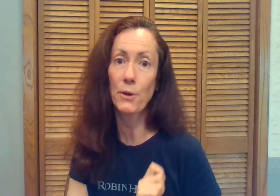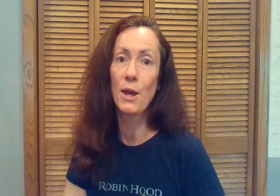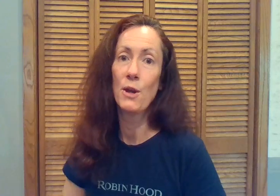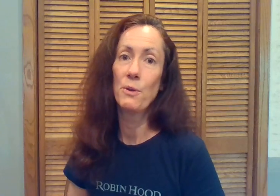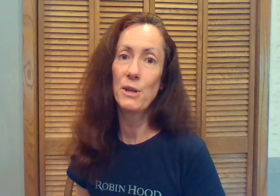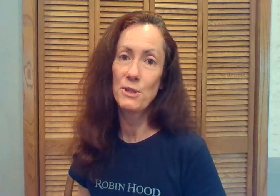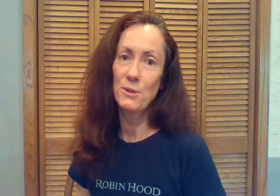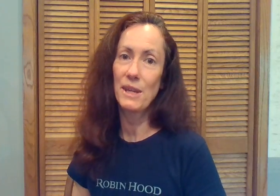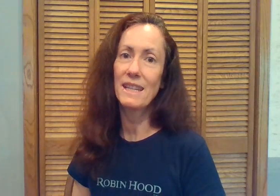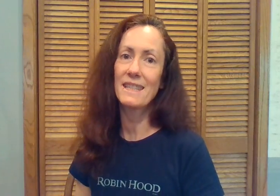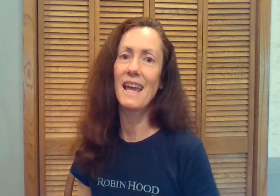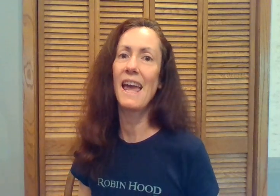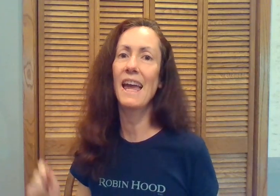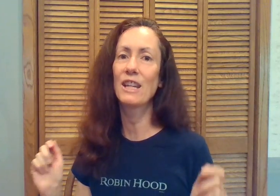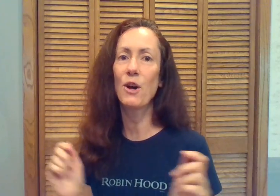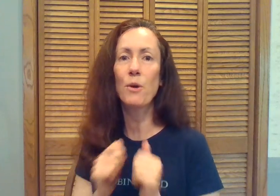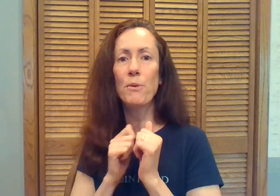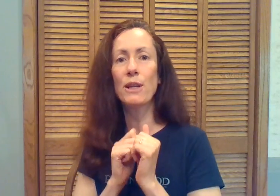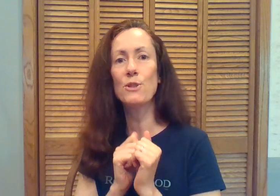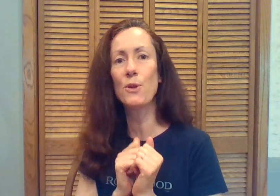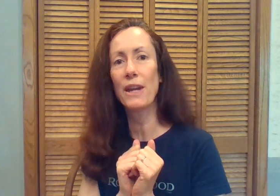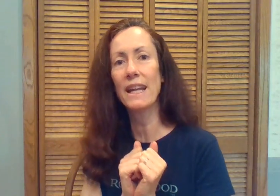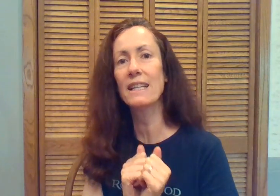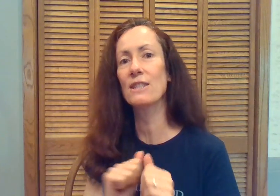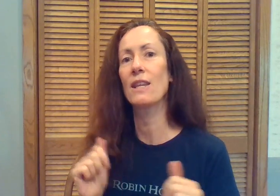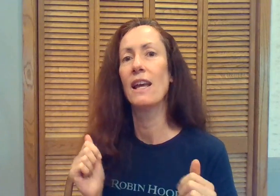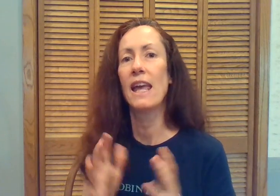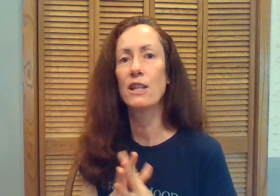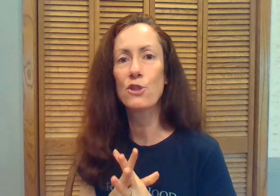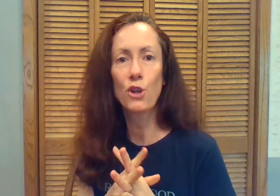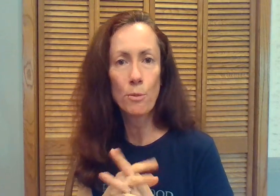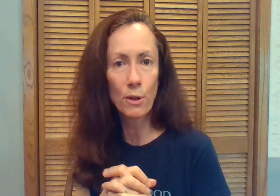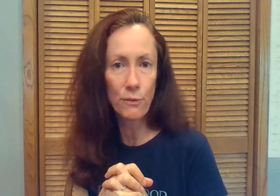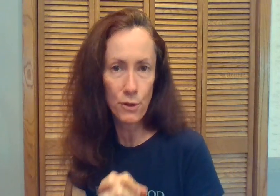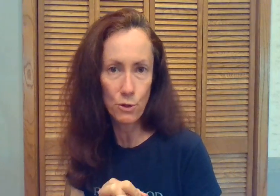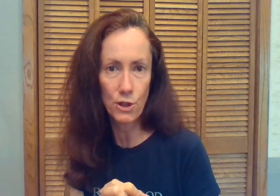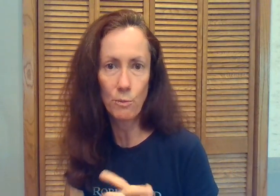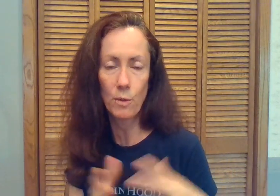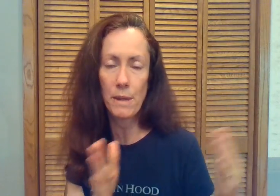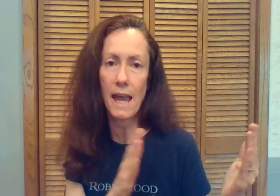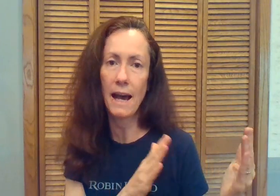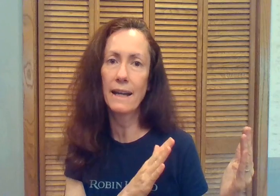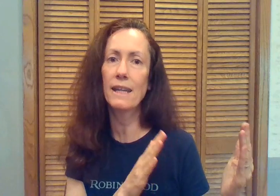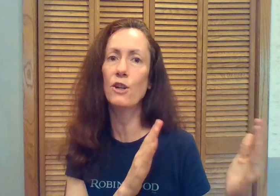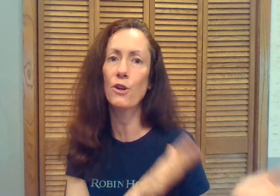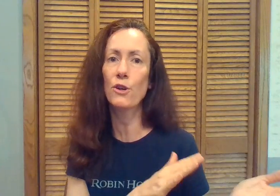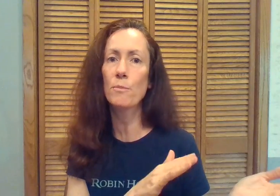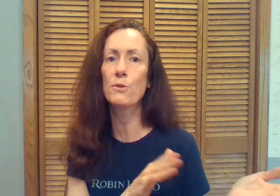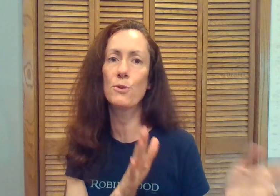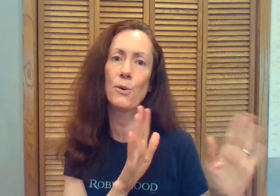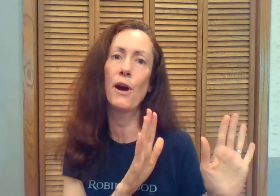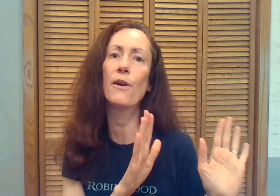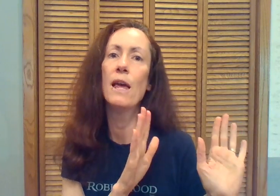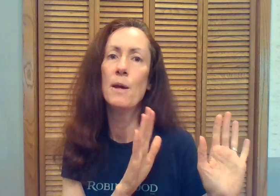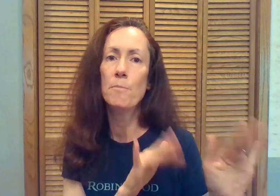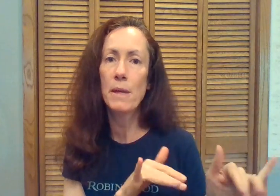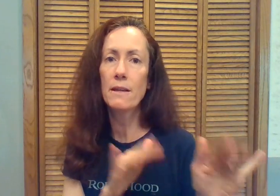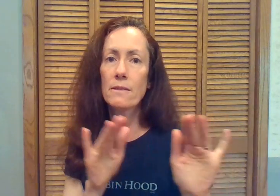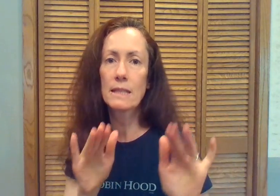retreat, and hope you can join us. It's herbal fusion. We'll be adding herbs to our meals,